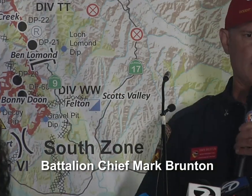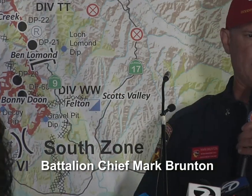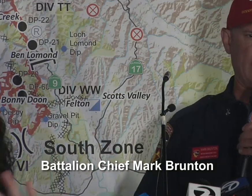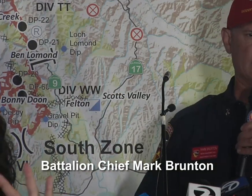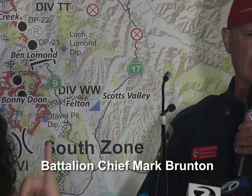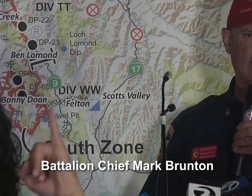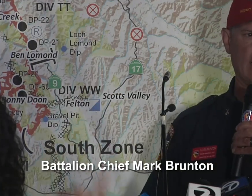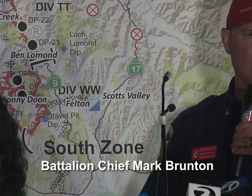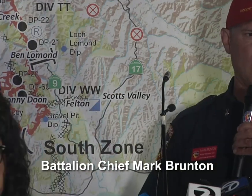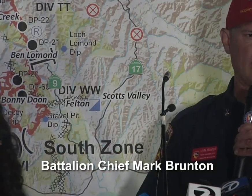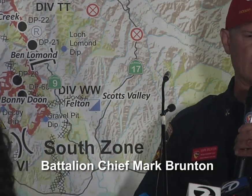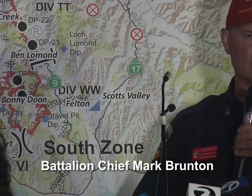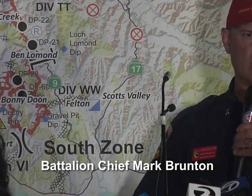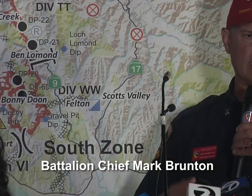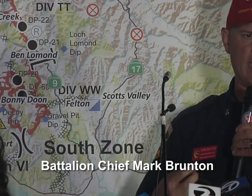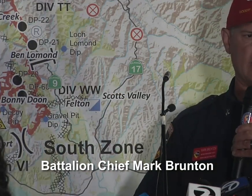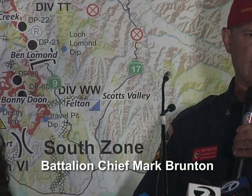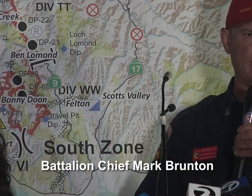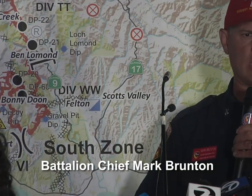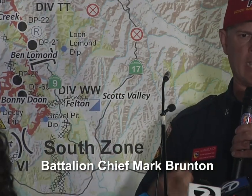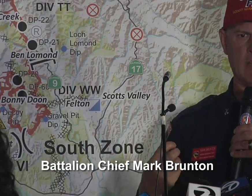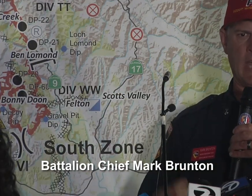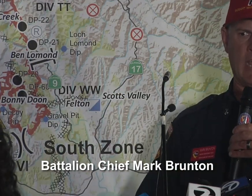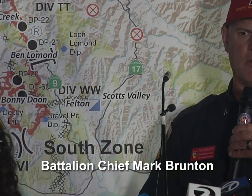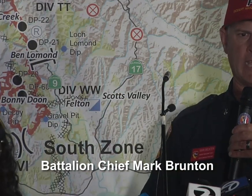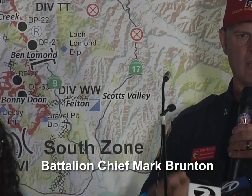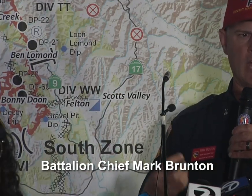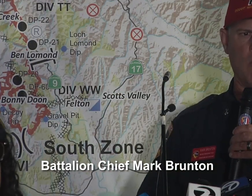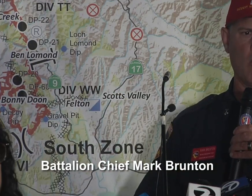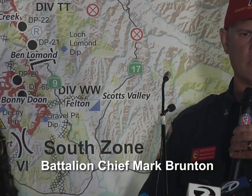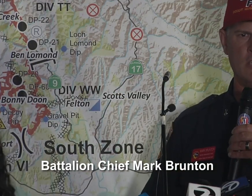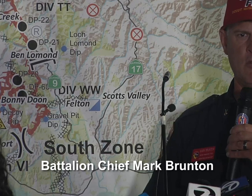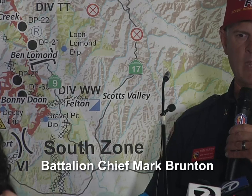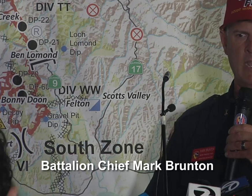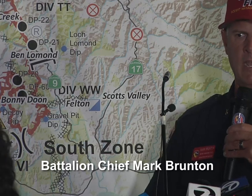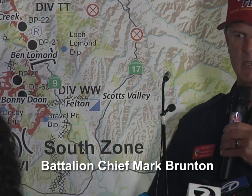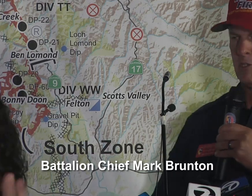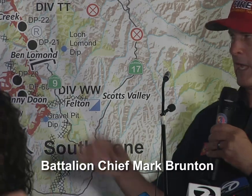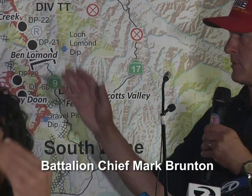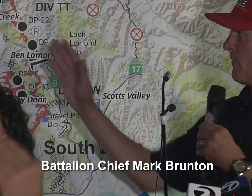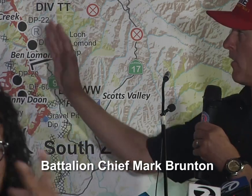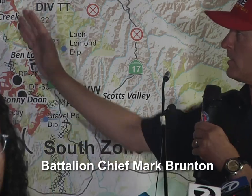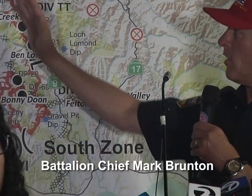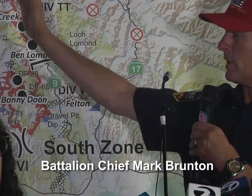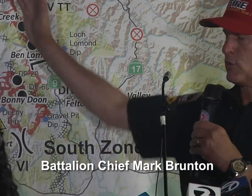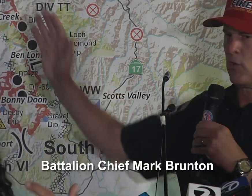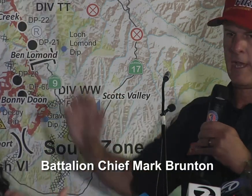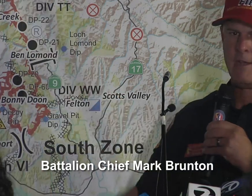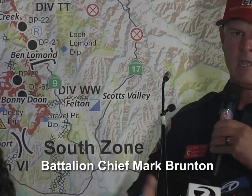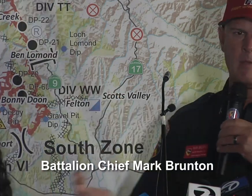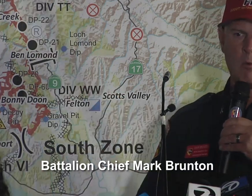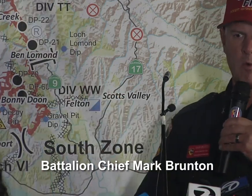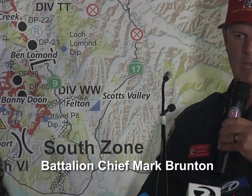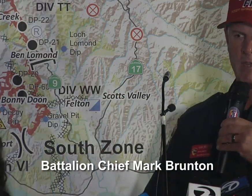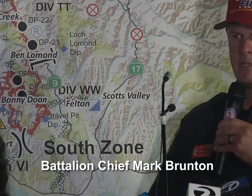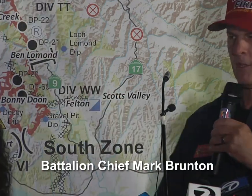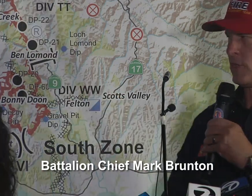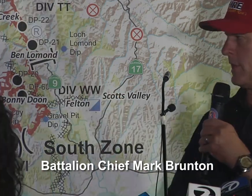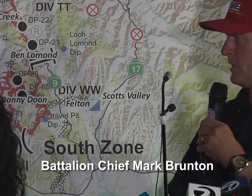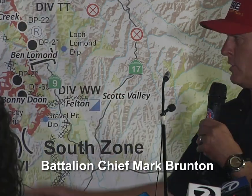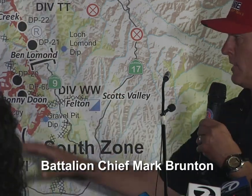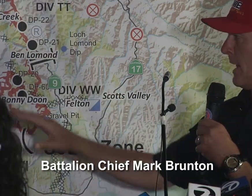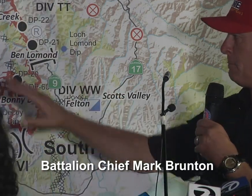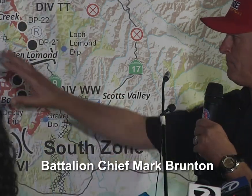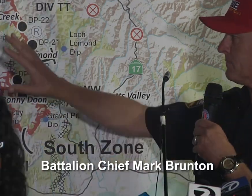process is going to be painstakingly long. It's going to take time. going to take a lot of effort, take a lot of work to do it, to establish a very solid control line, but we're working